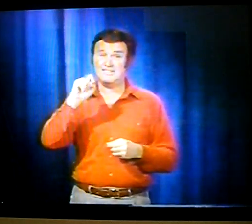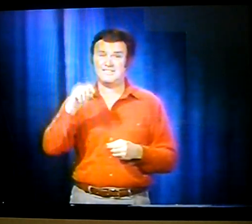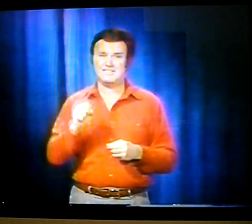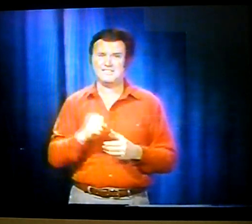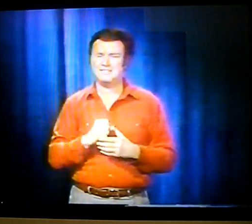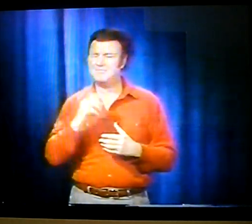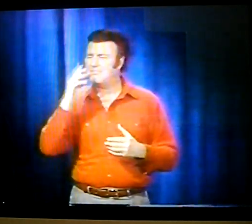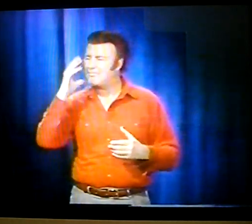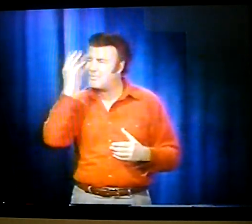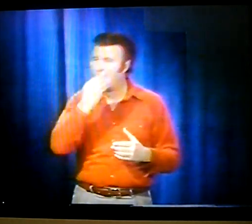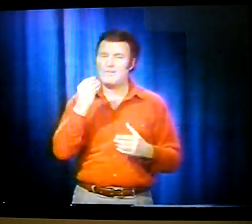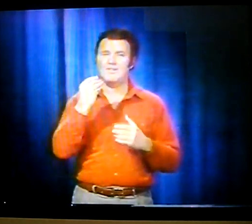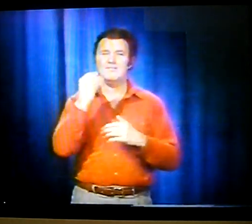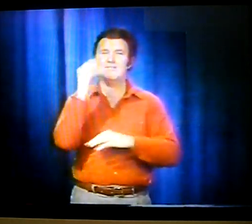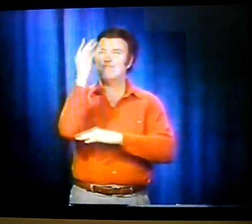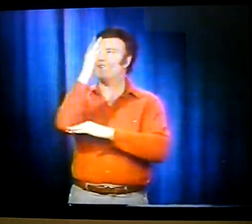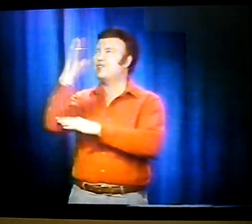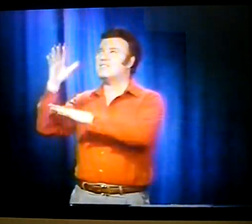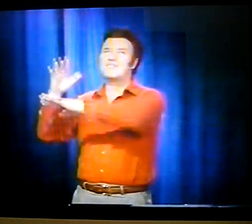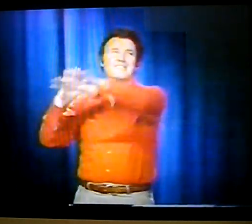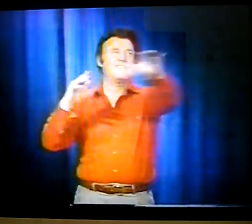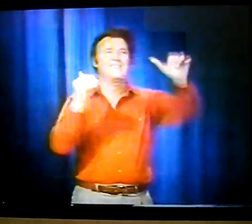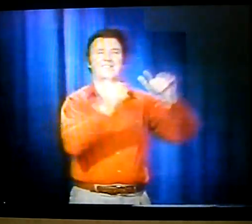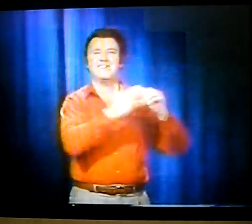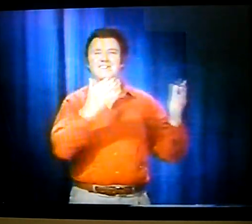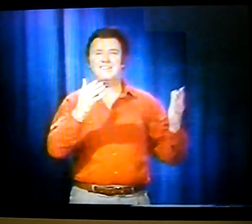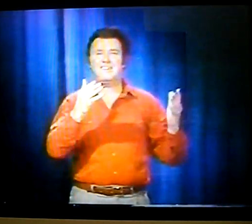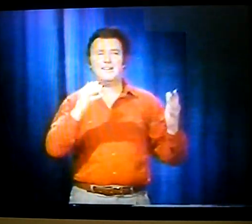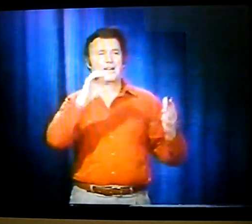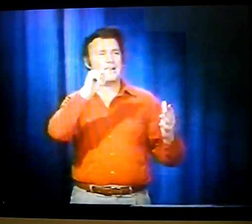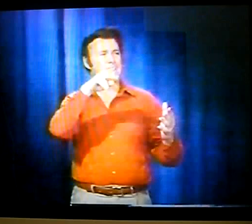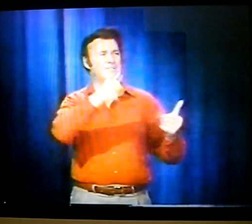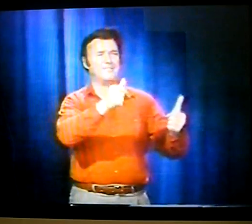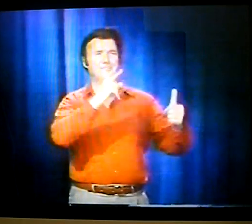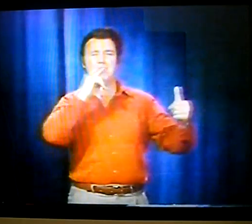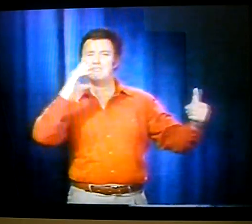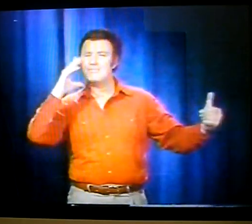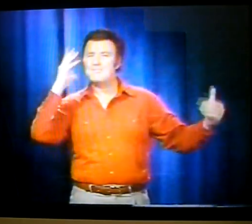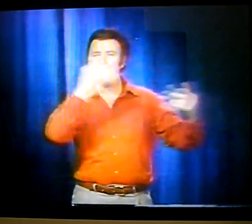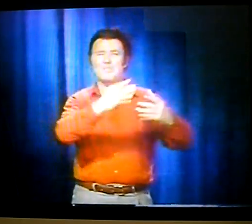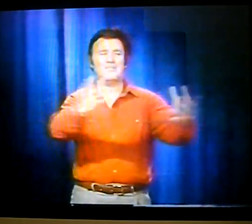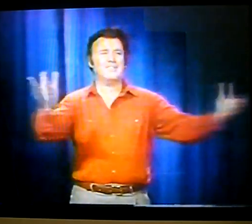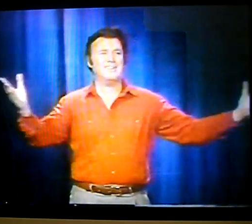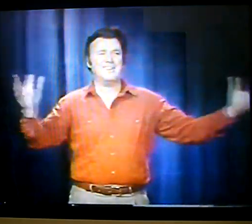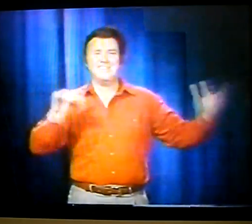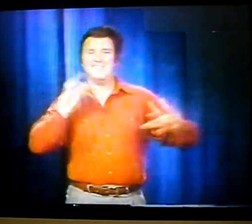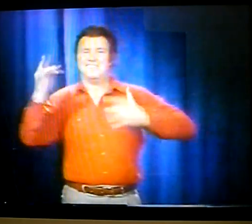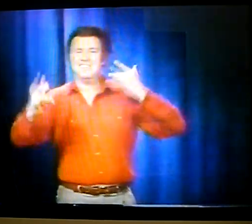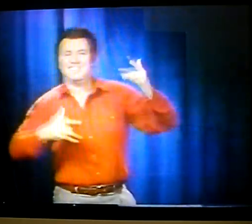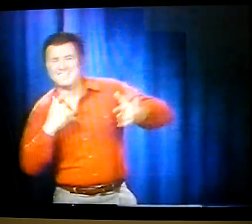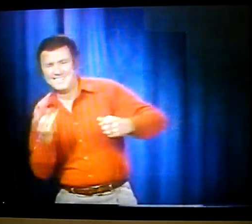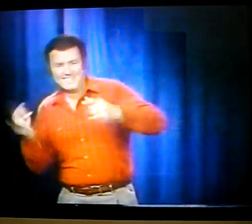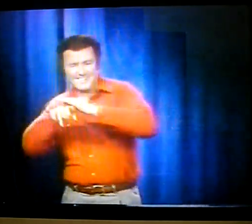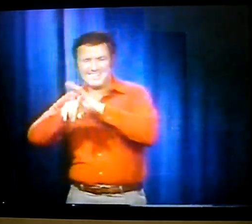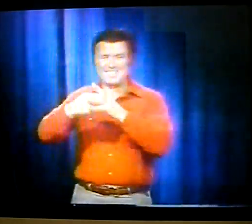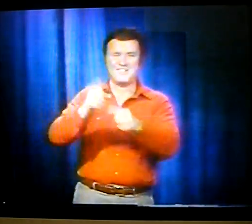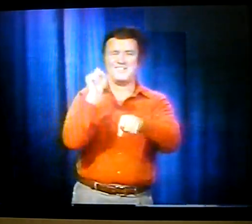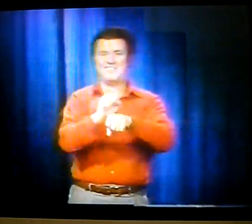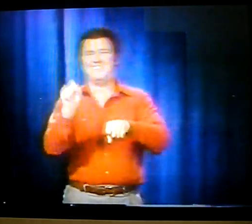It was in Minnesota. It was beautiful out. All the trees and scenery. Everything was gorgeous. I was